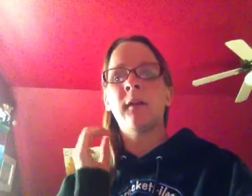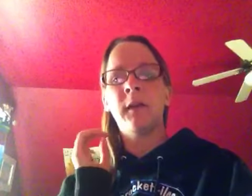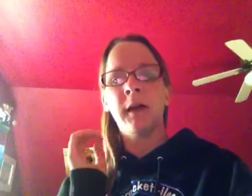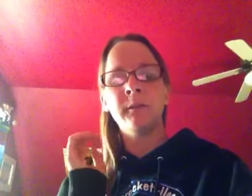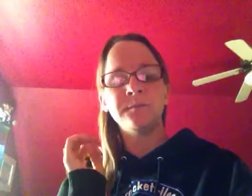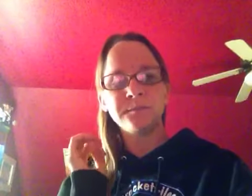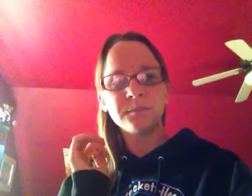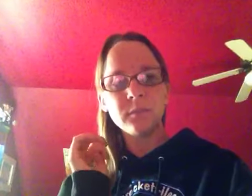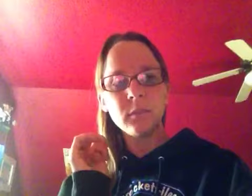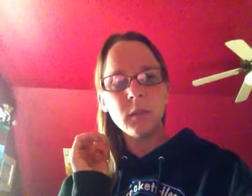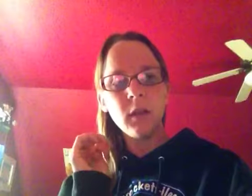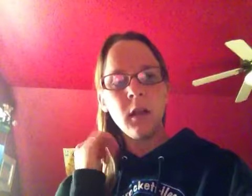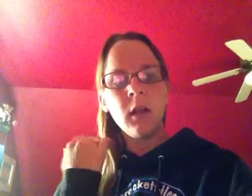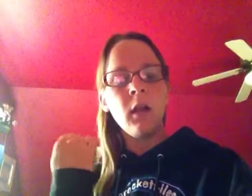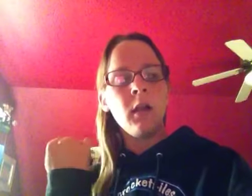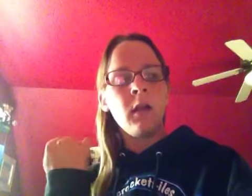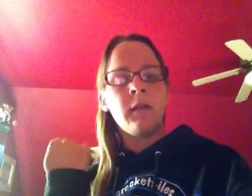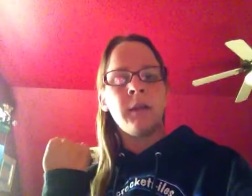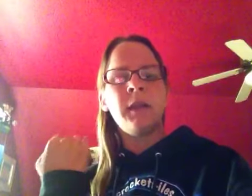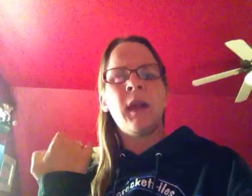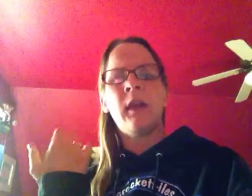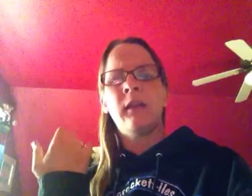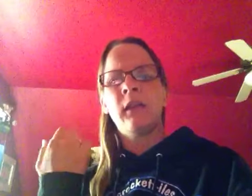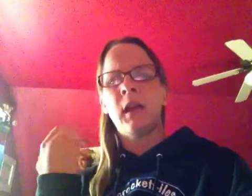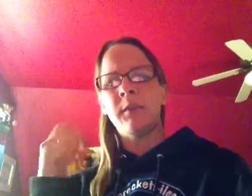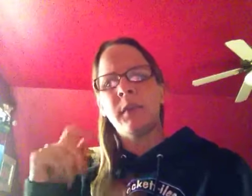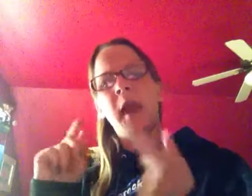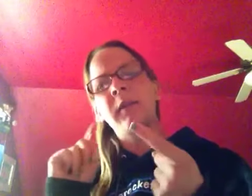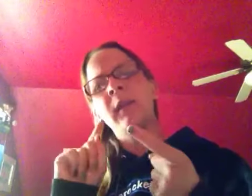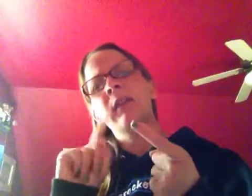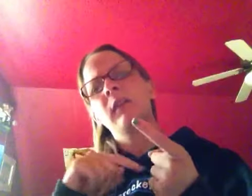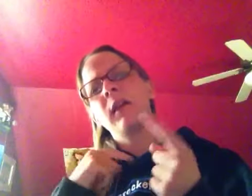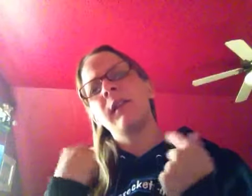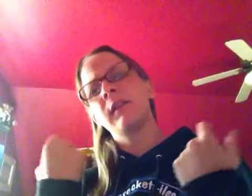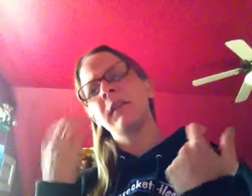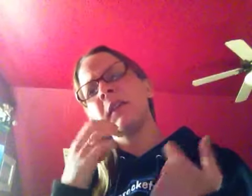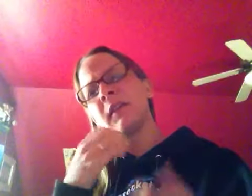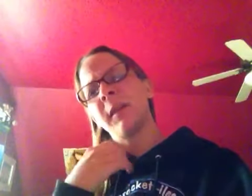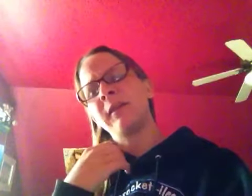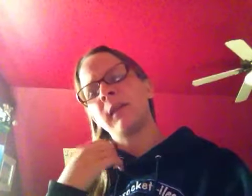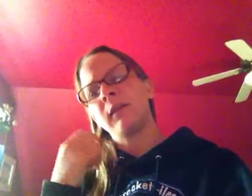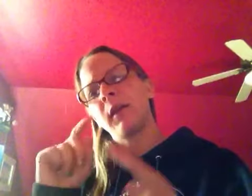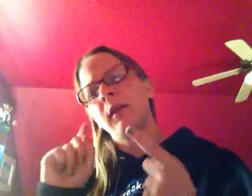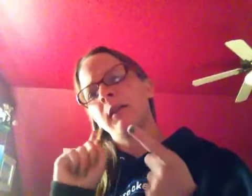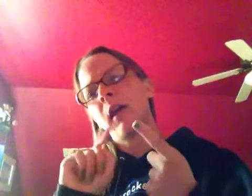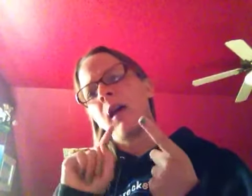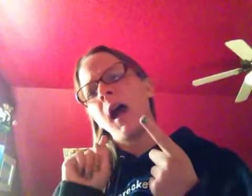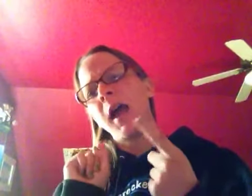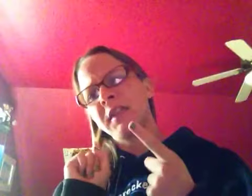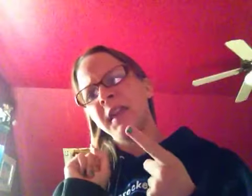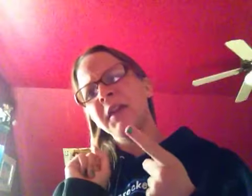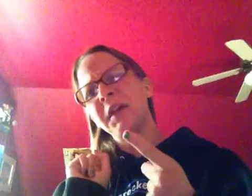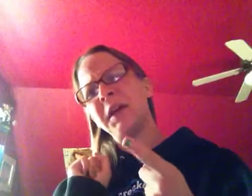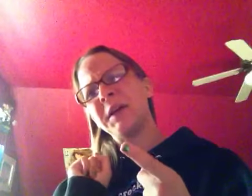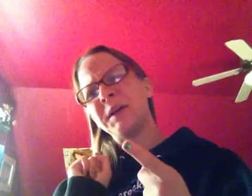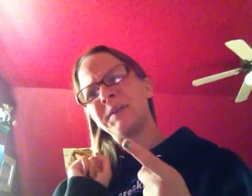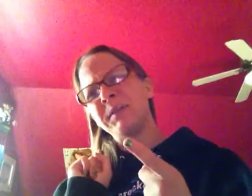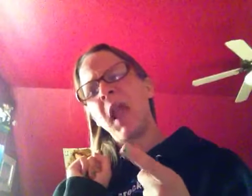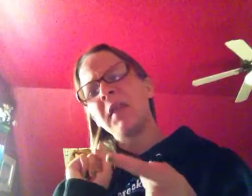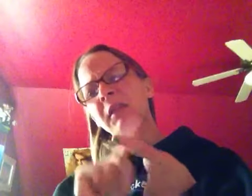of fun fun because um everything's a it's a little expensive because I think um the